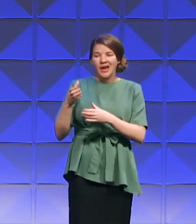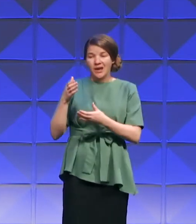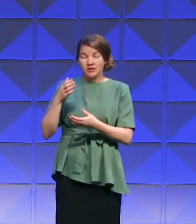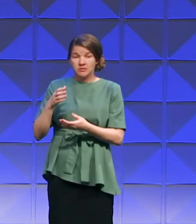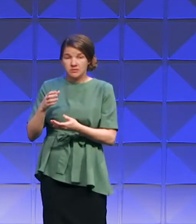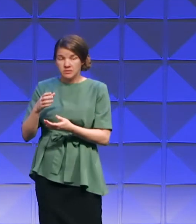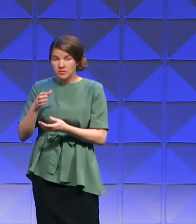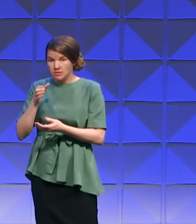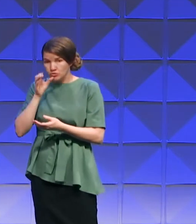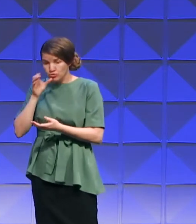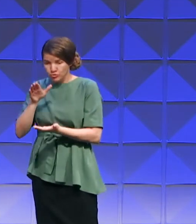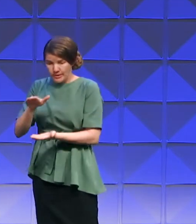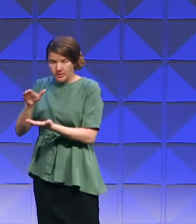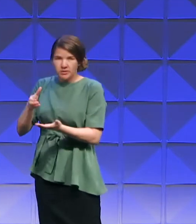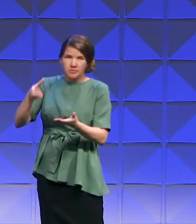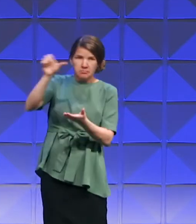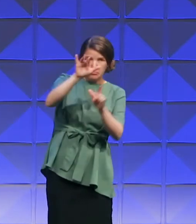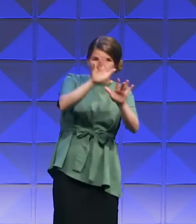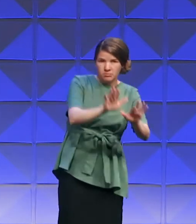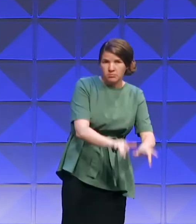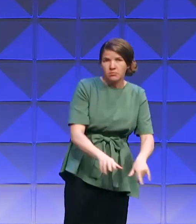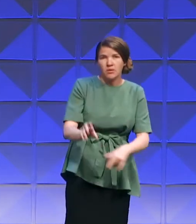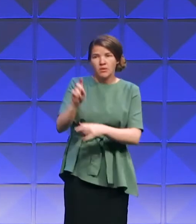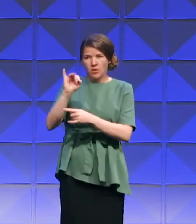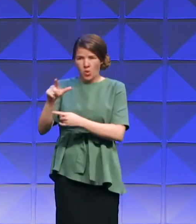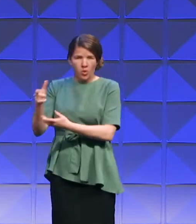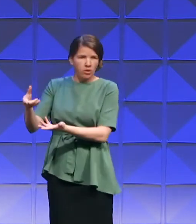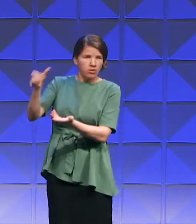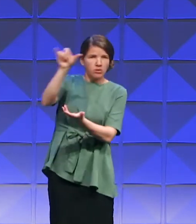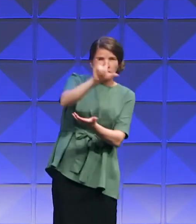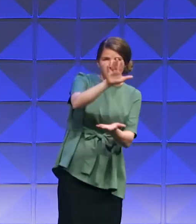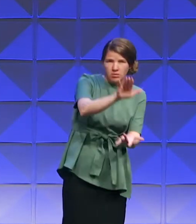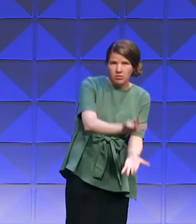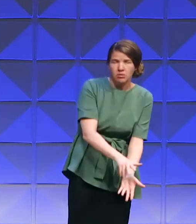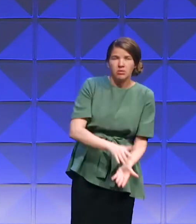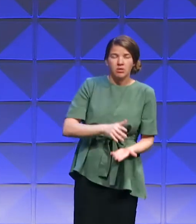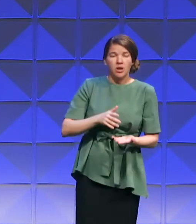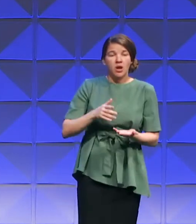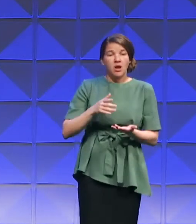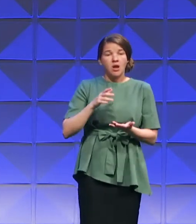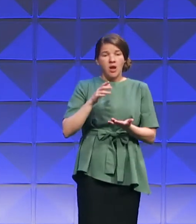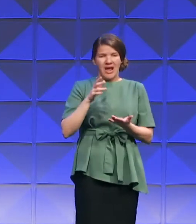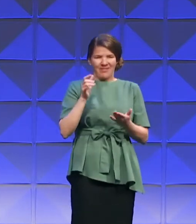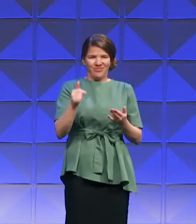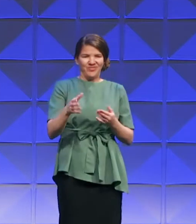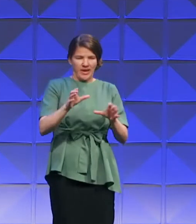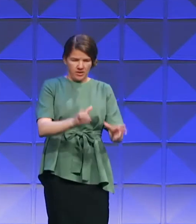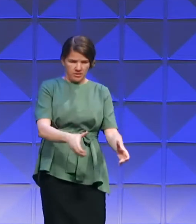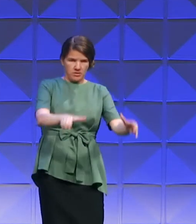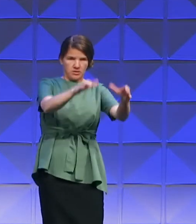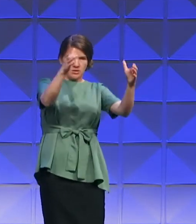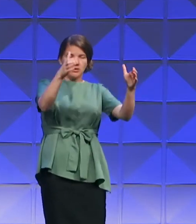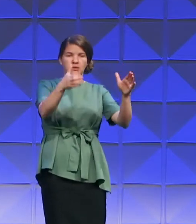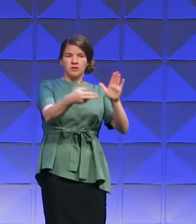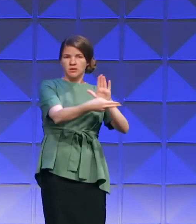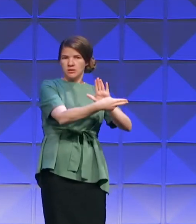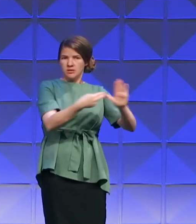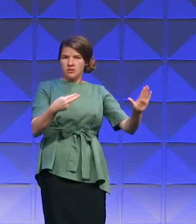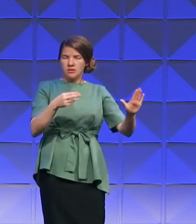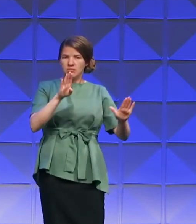thereon, and poured oil thereon. And Jacob called the name of the place where God spake with him,